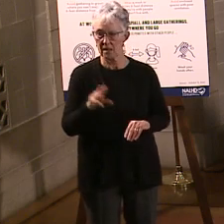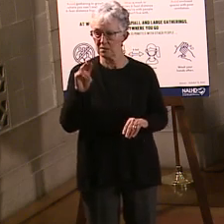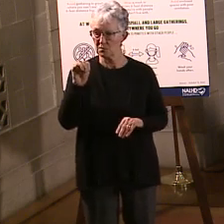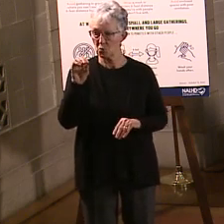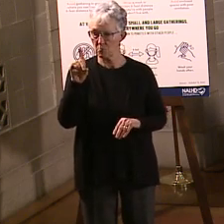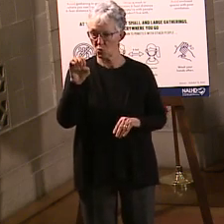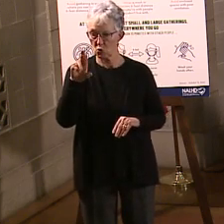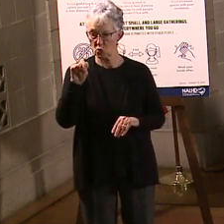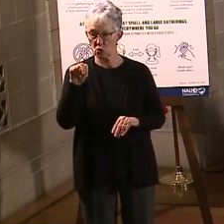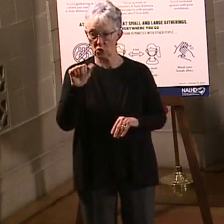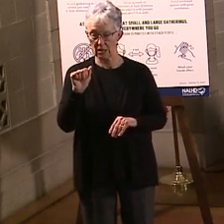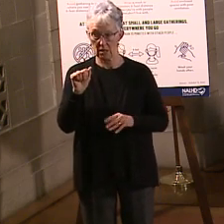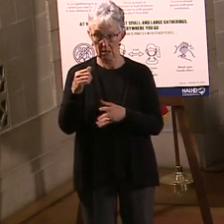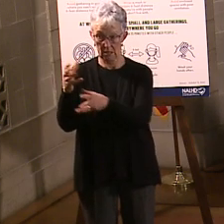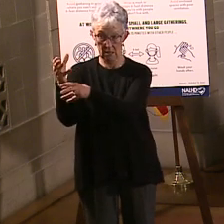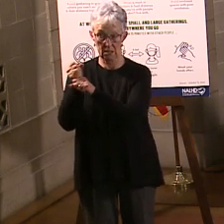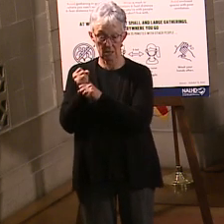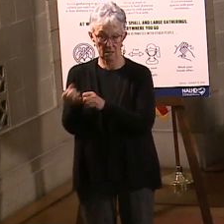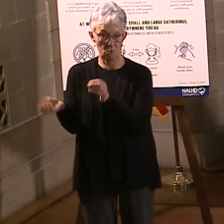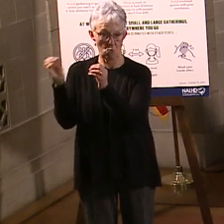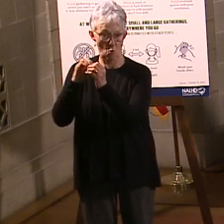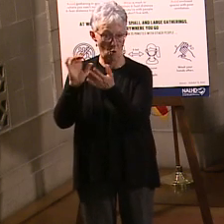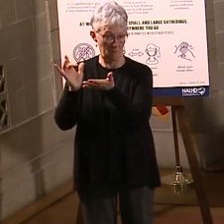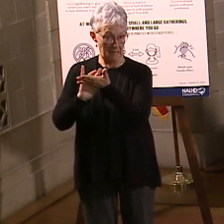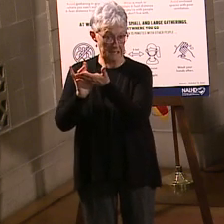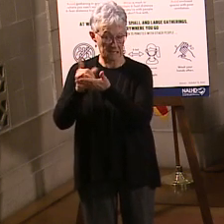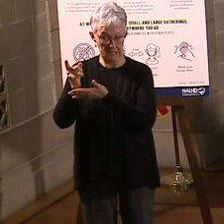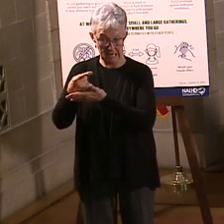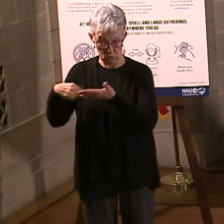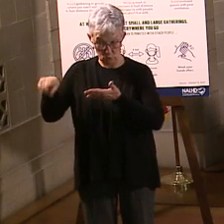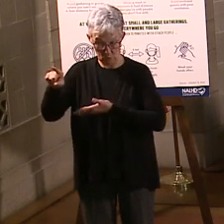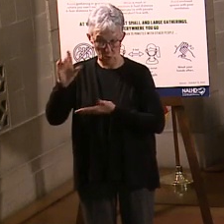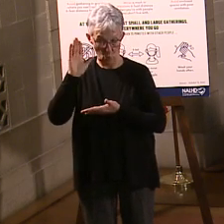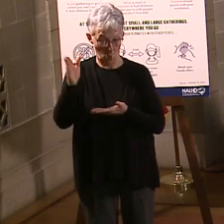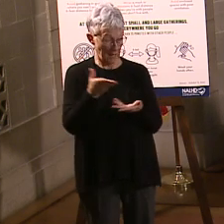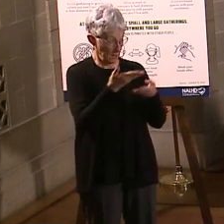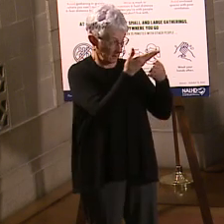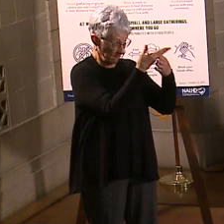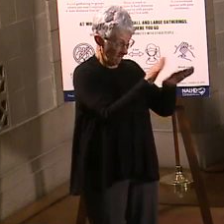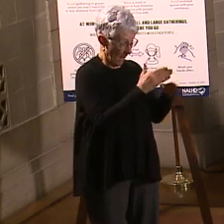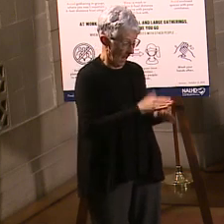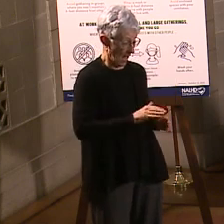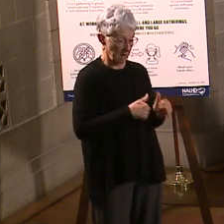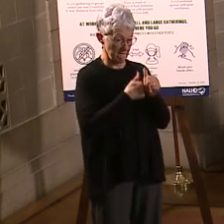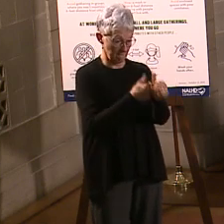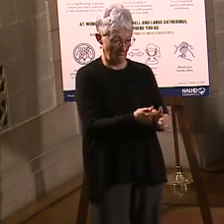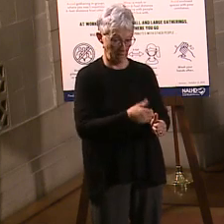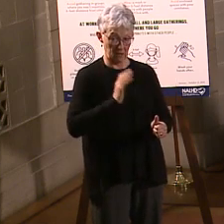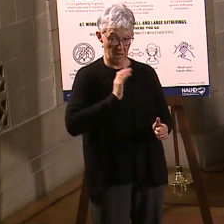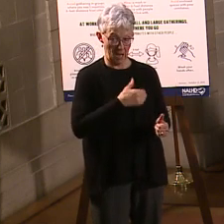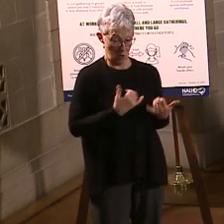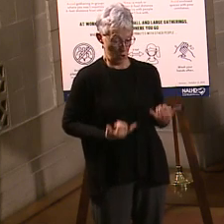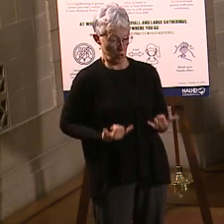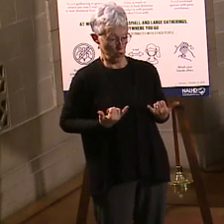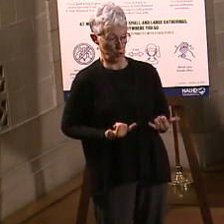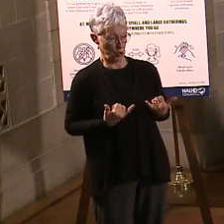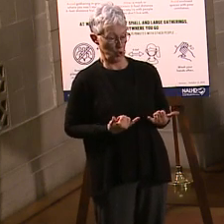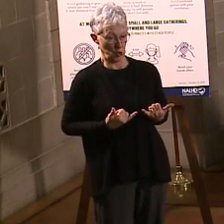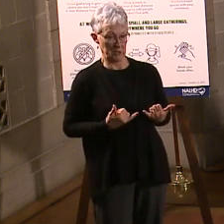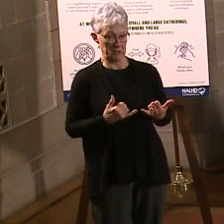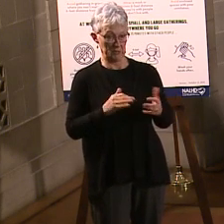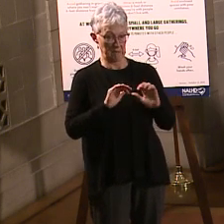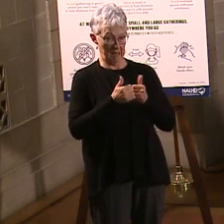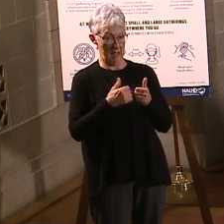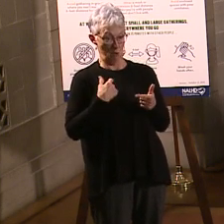week, we'll be divvied up using the current formula. For example, will Lancaster County roughly still get about 16.5% of the allocation? Yeah,